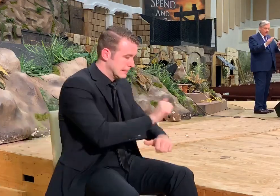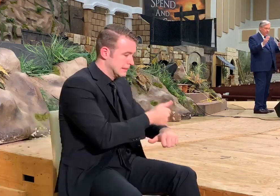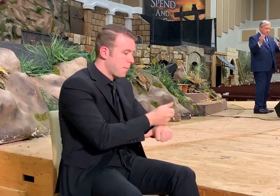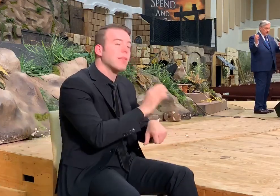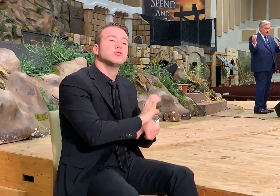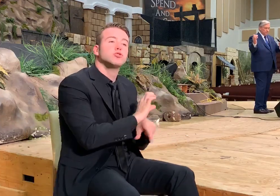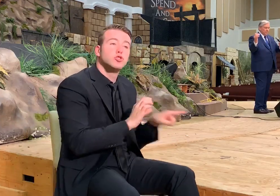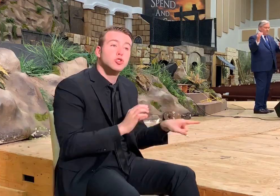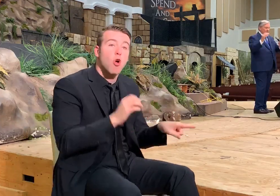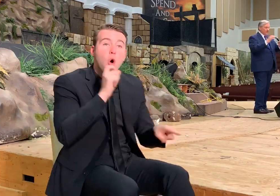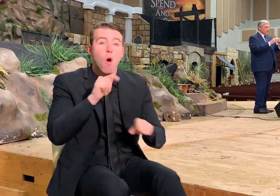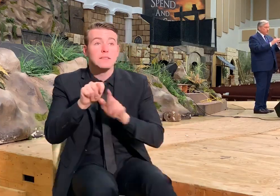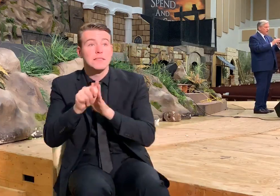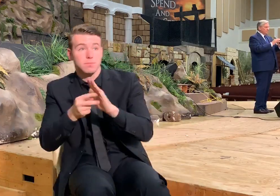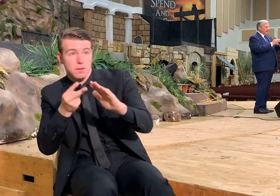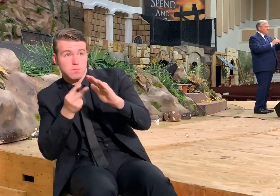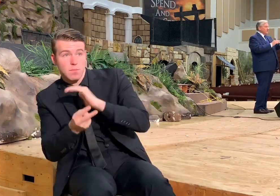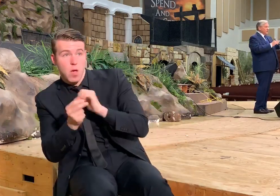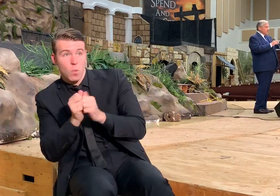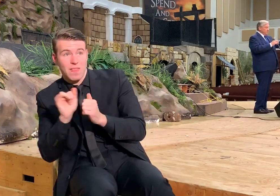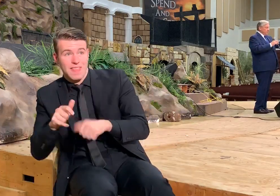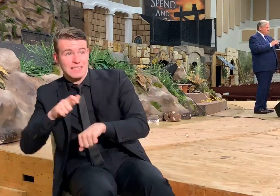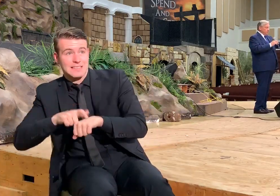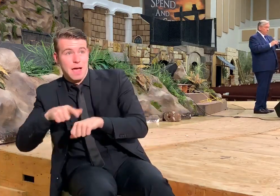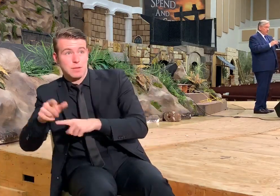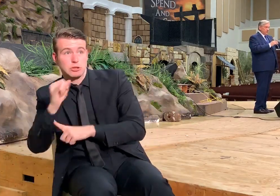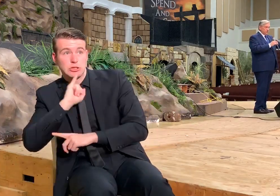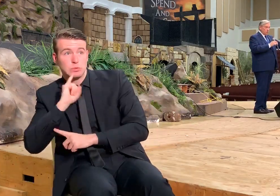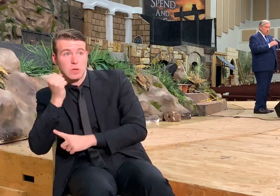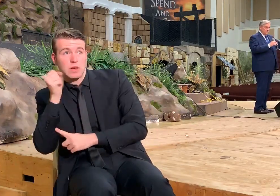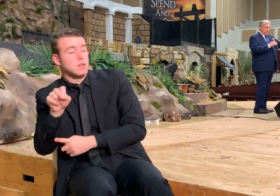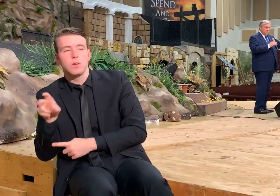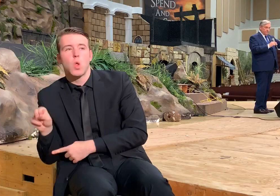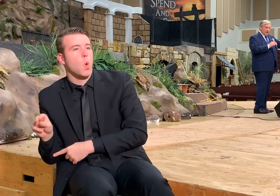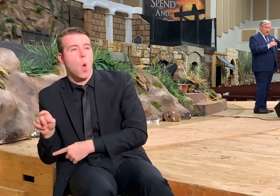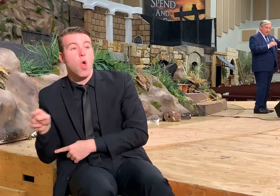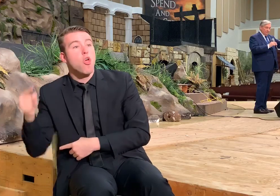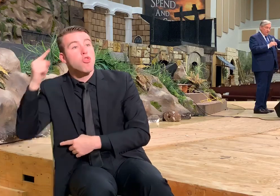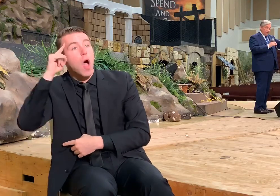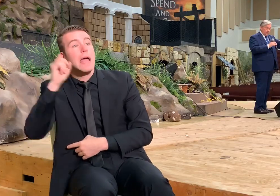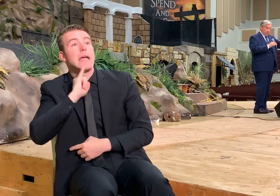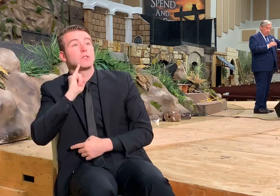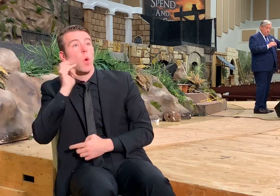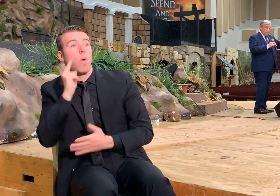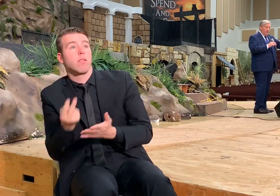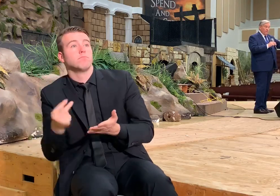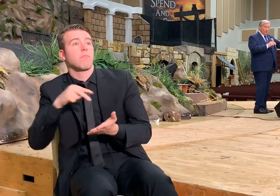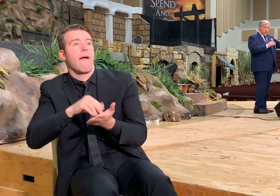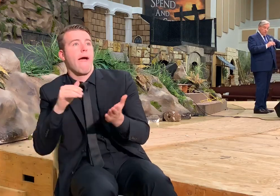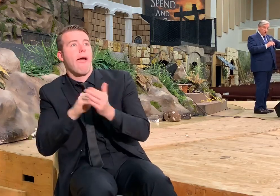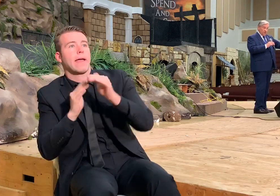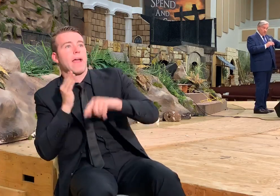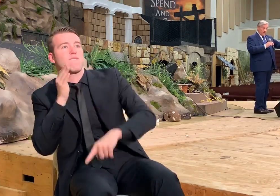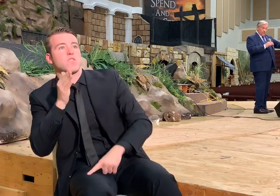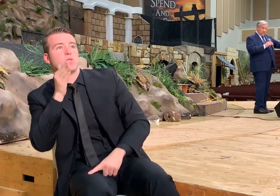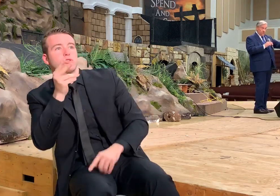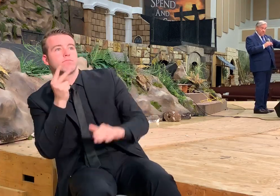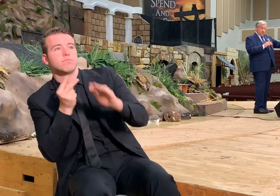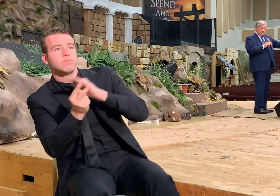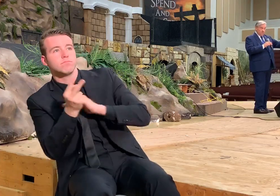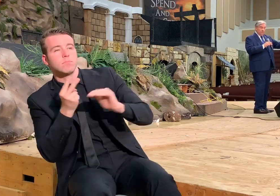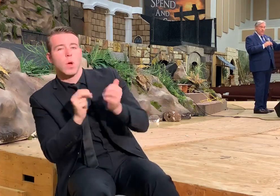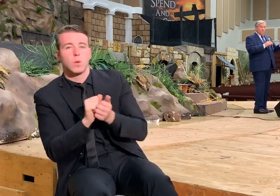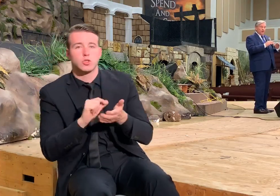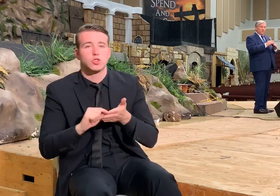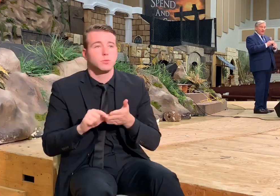that parentheses. They see that Israel was to be restored at some time in the future, which is predicted in